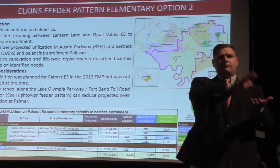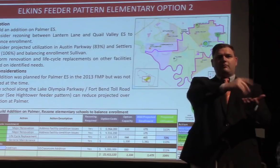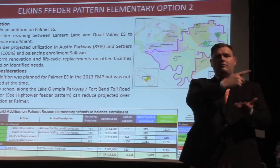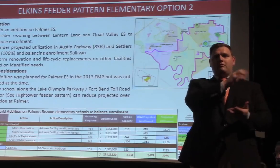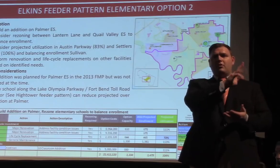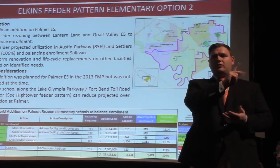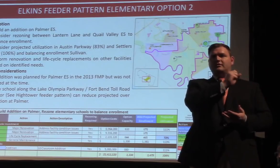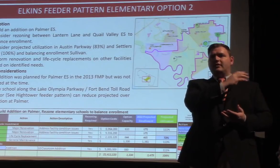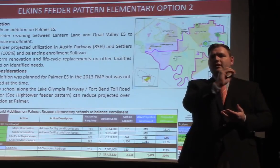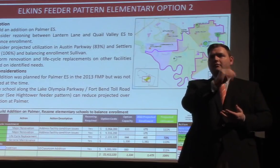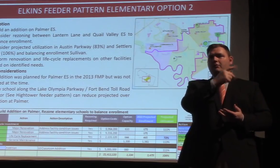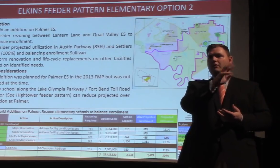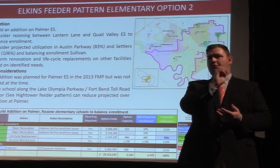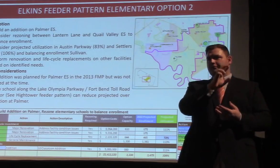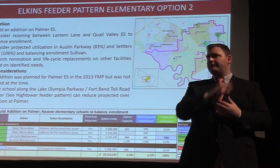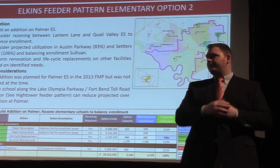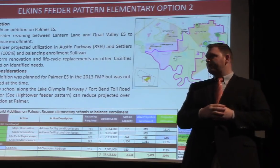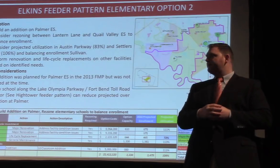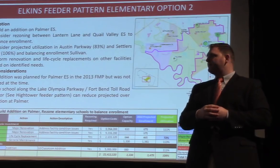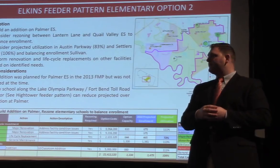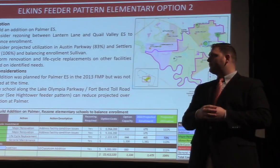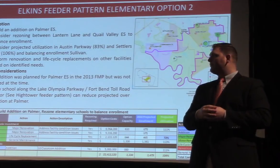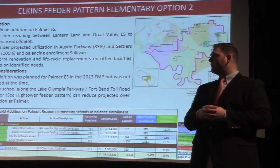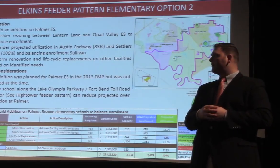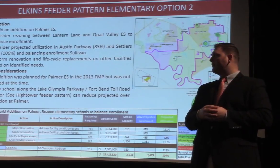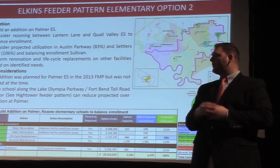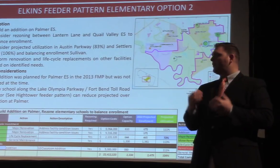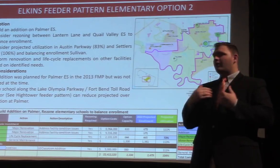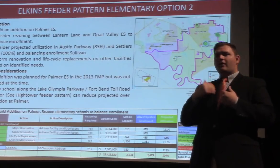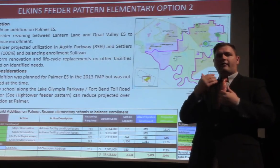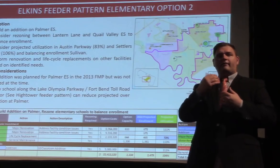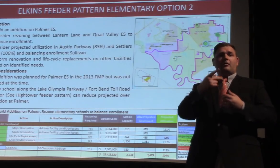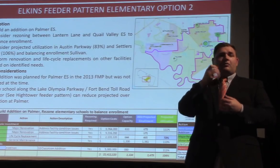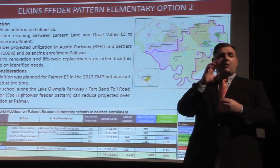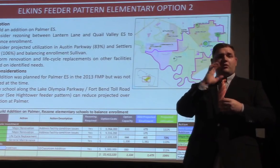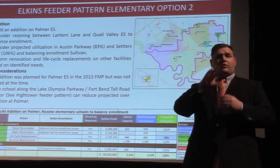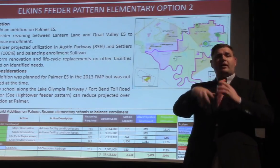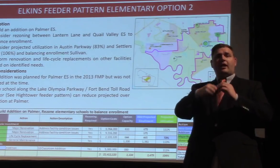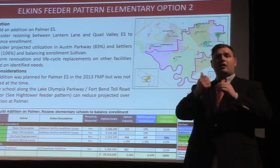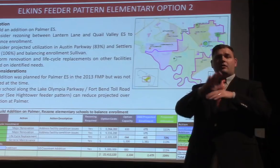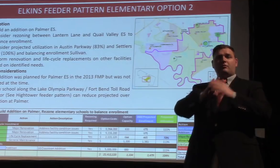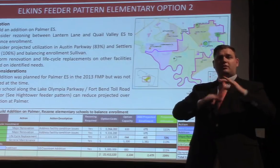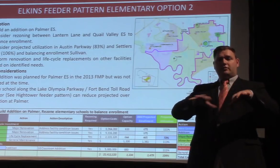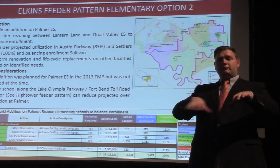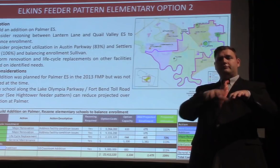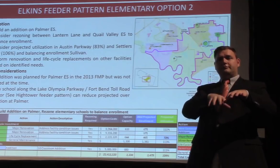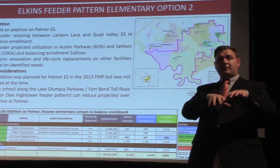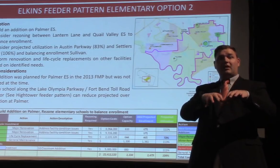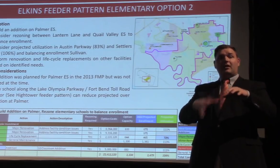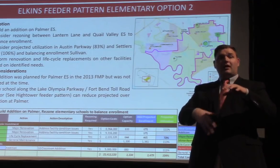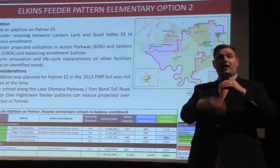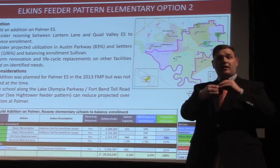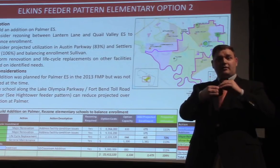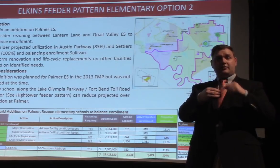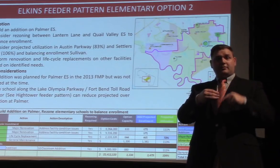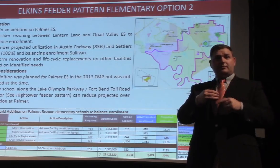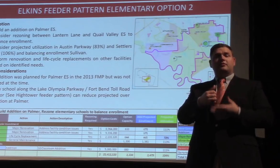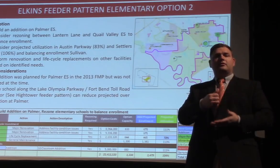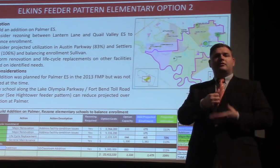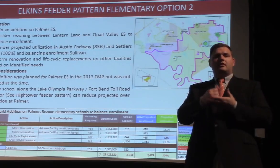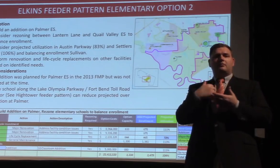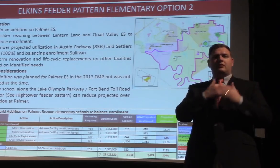Next option for this feeder pattern is, hey, let's look at putting an addition on Palmer to relieve that over-utilization. And so with an addition, that gets us down to